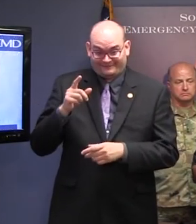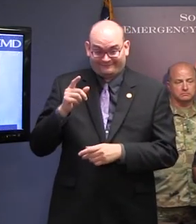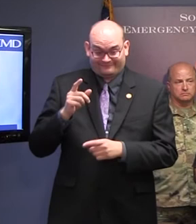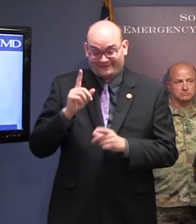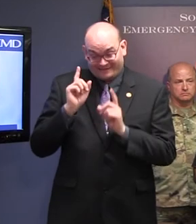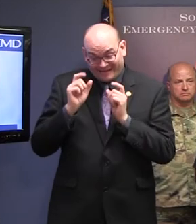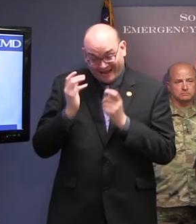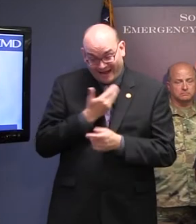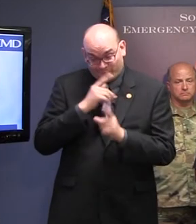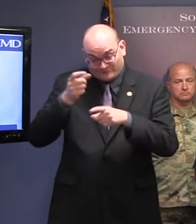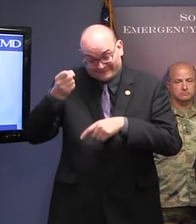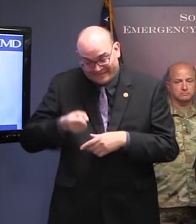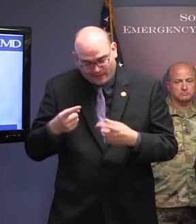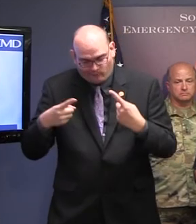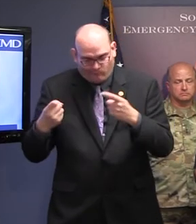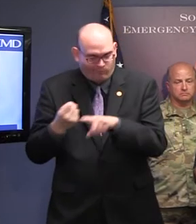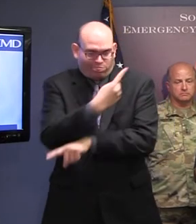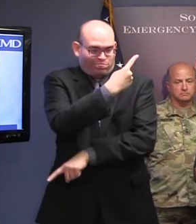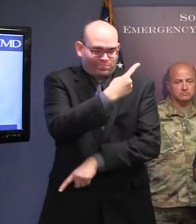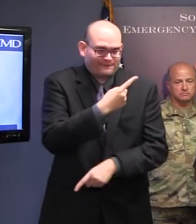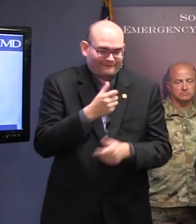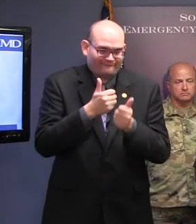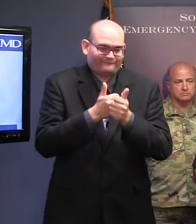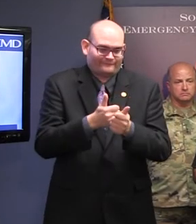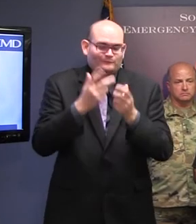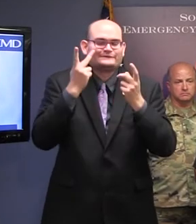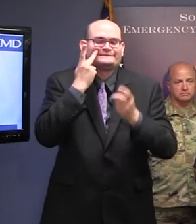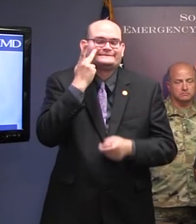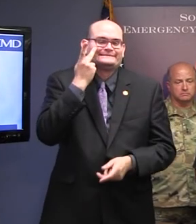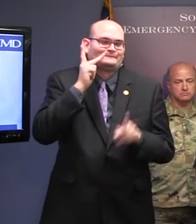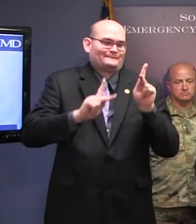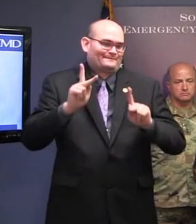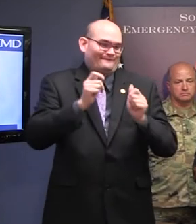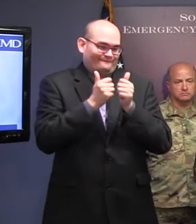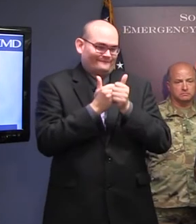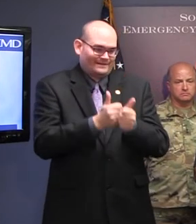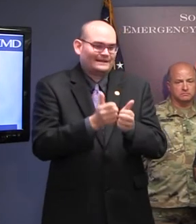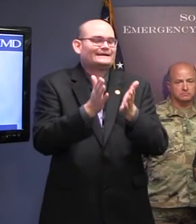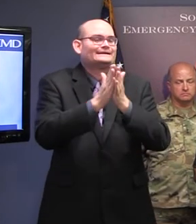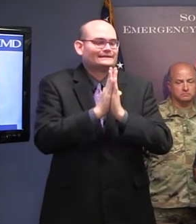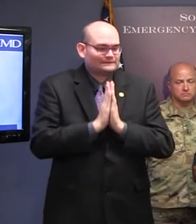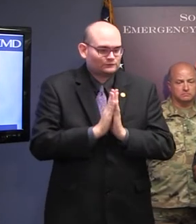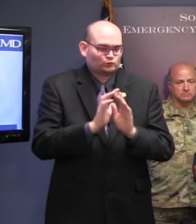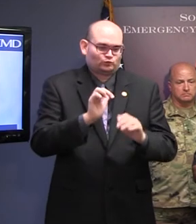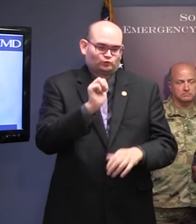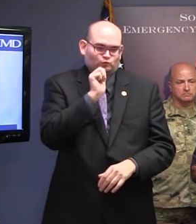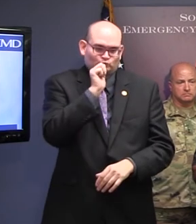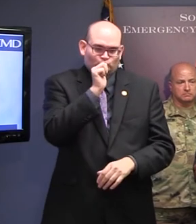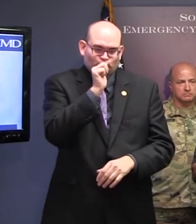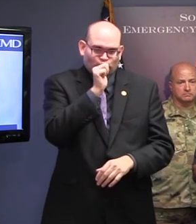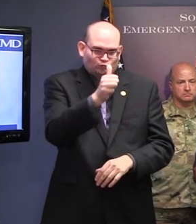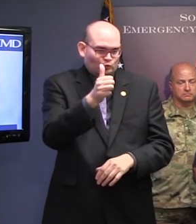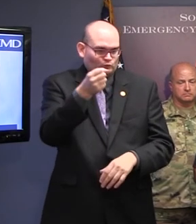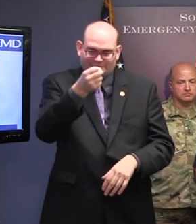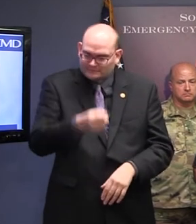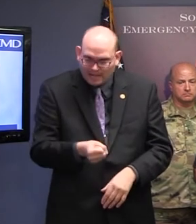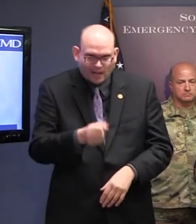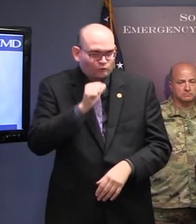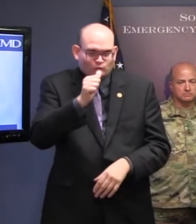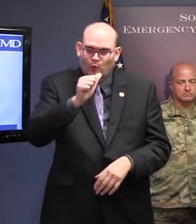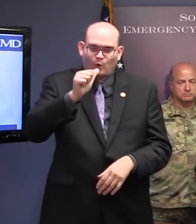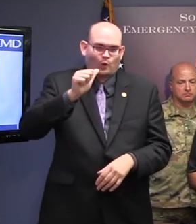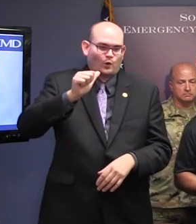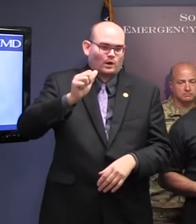generally, that's the game plan for us not to evacuate south and for them to evacuate west. So we're not interfering with each other's evacuation